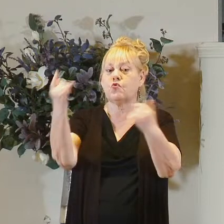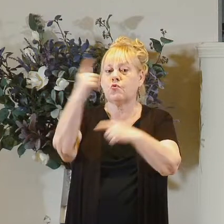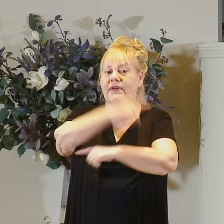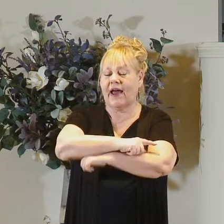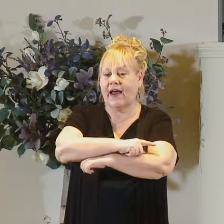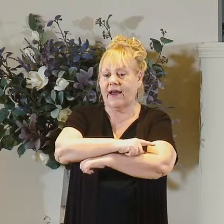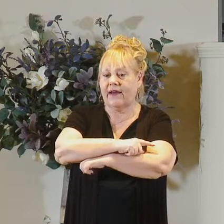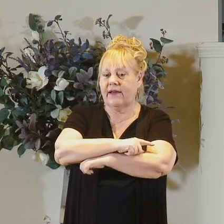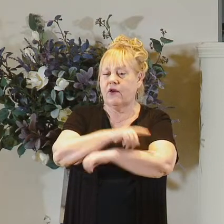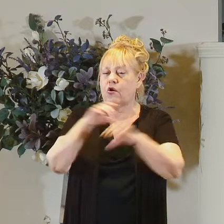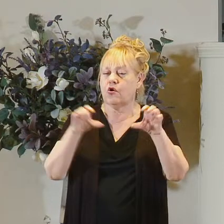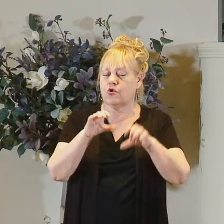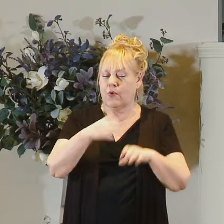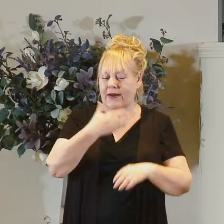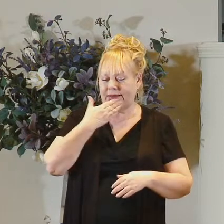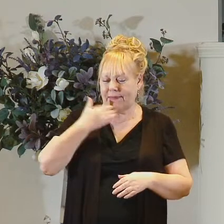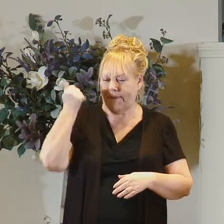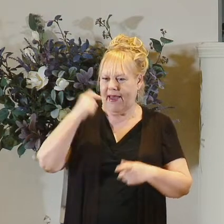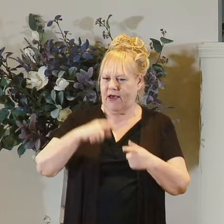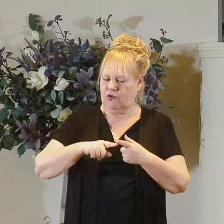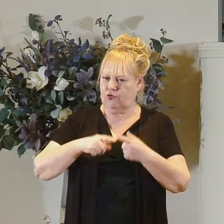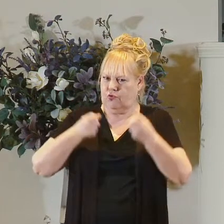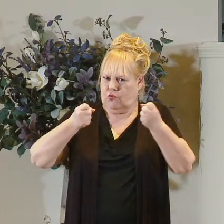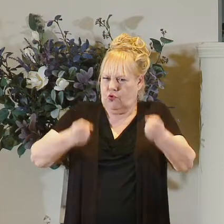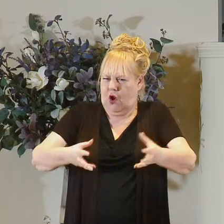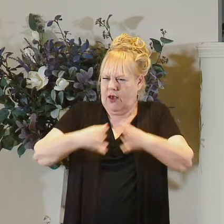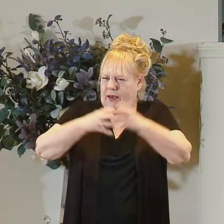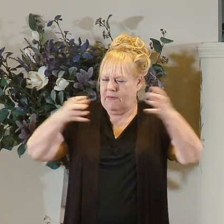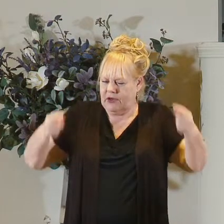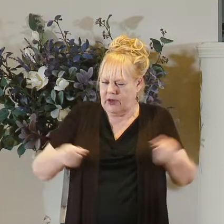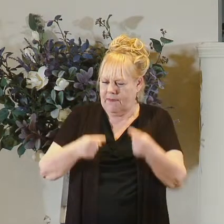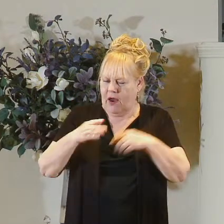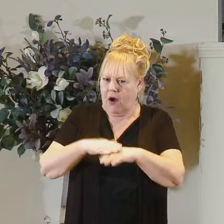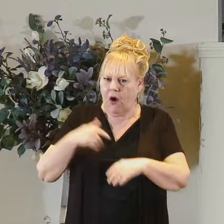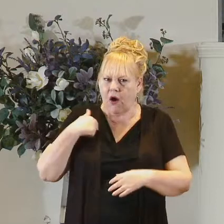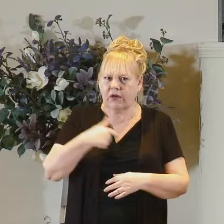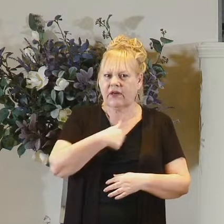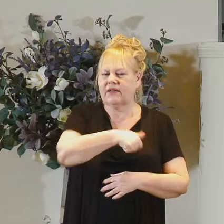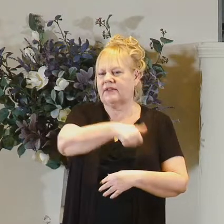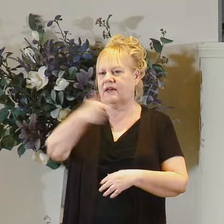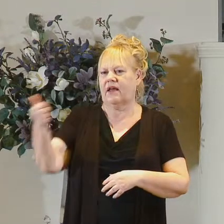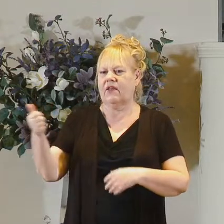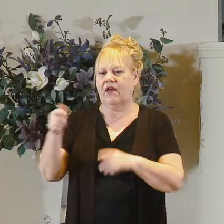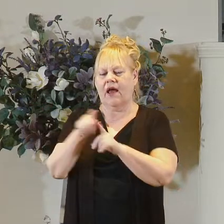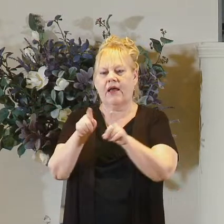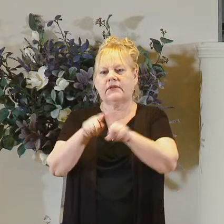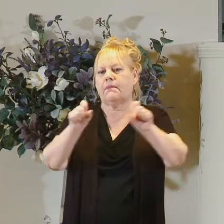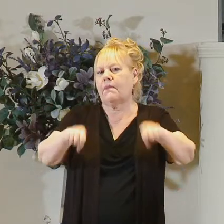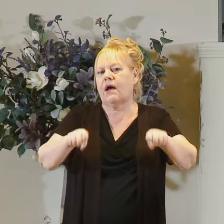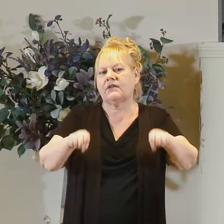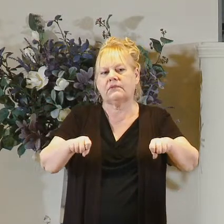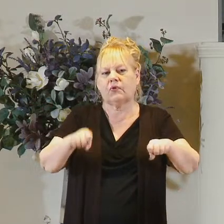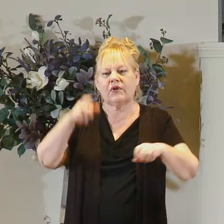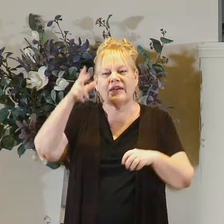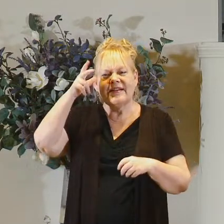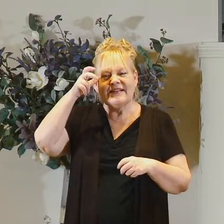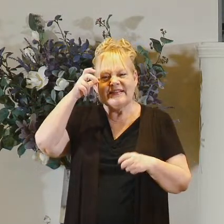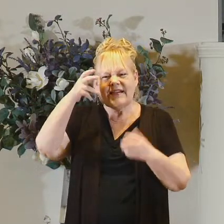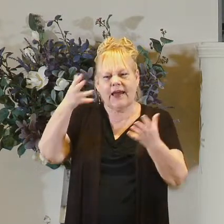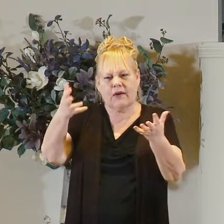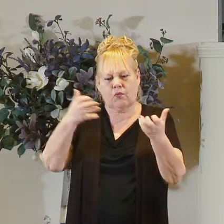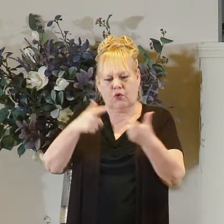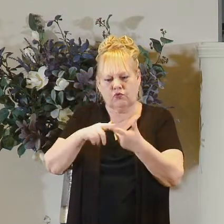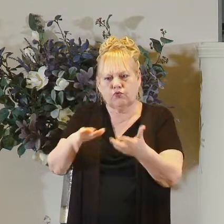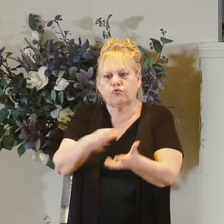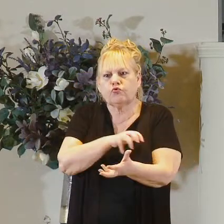doing his best to inflict as much pain upon us and others as is possible satan wants to